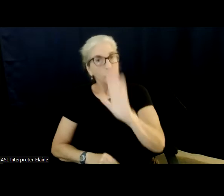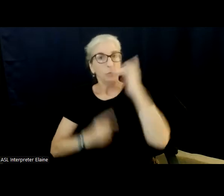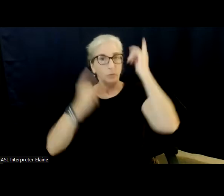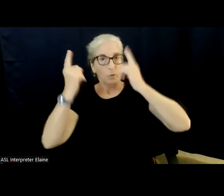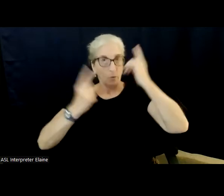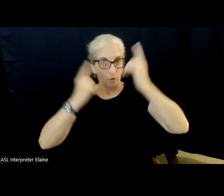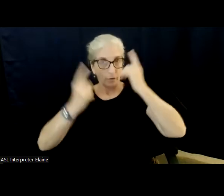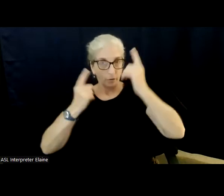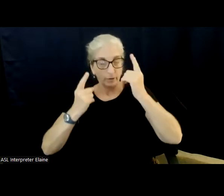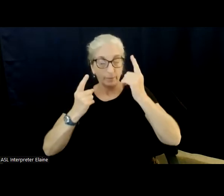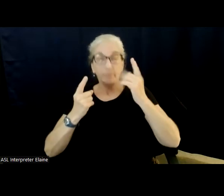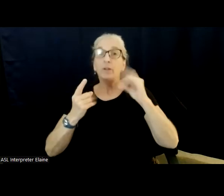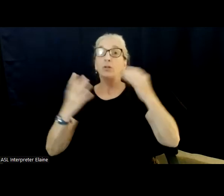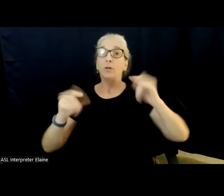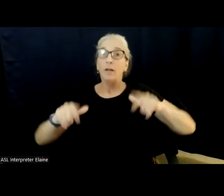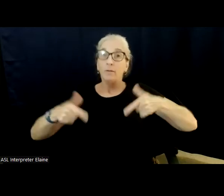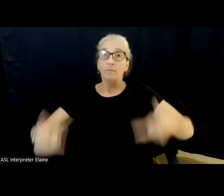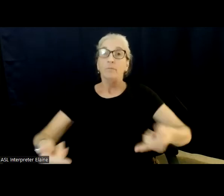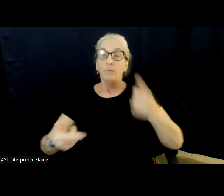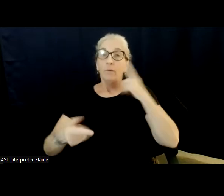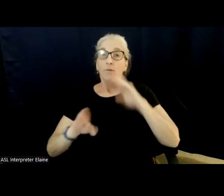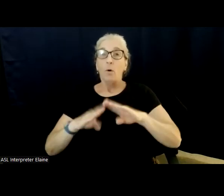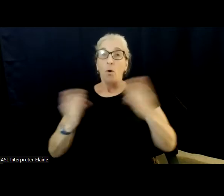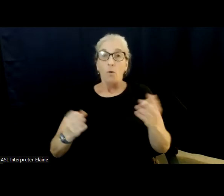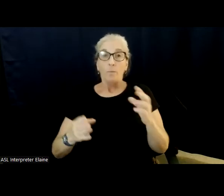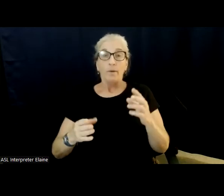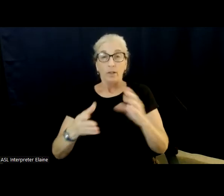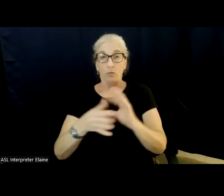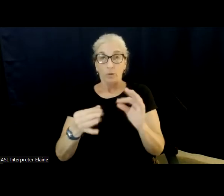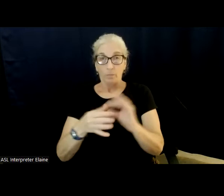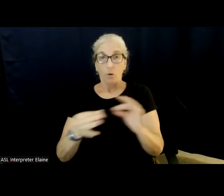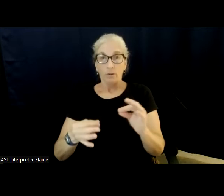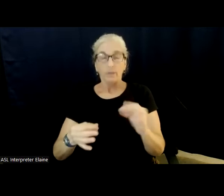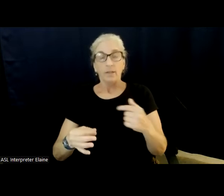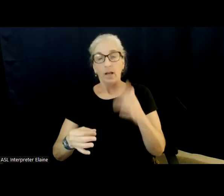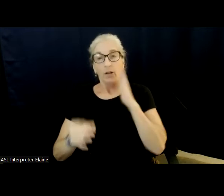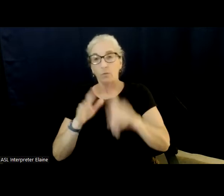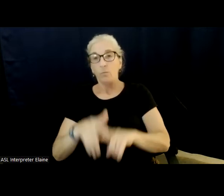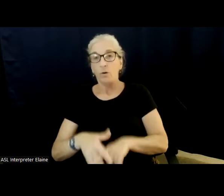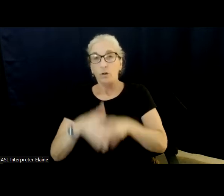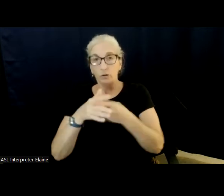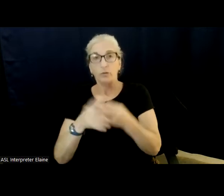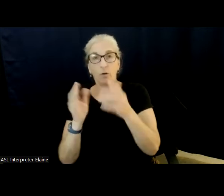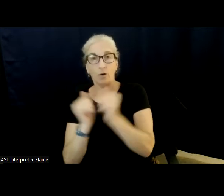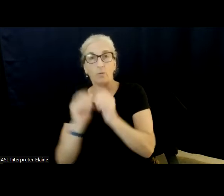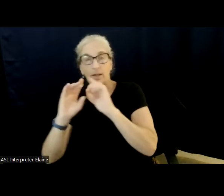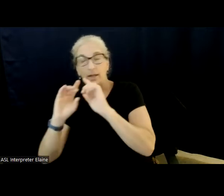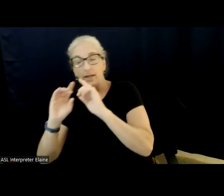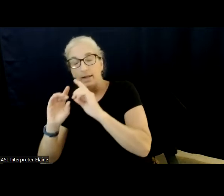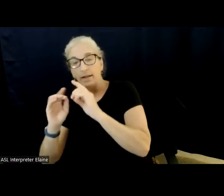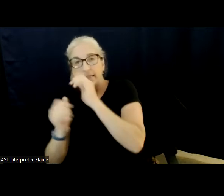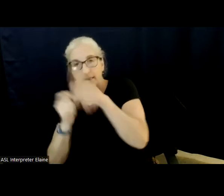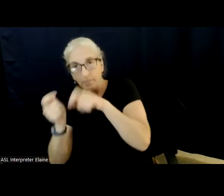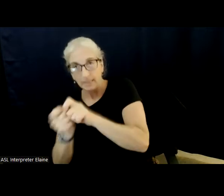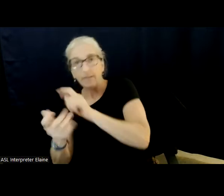turn things over to candidates for their opening remarks, and we'll go in the order that I gave when I just introduced the candidates by district. And then, as I said, we'll